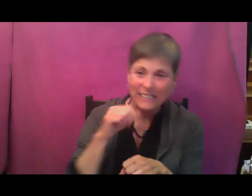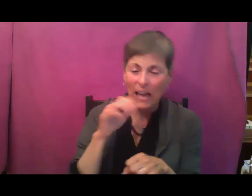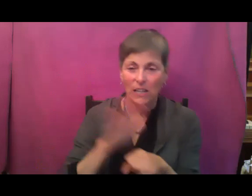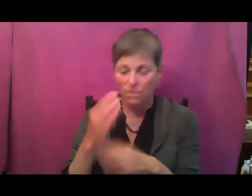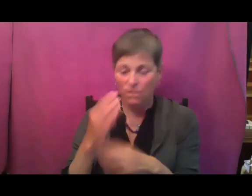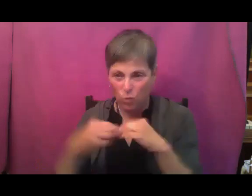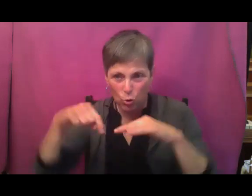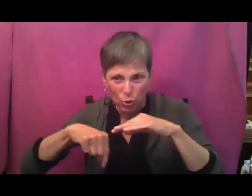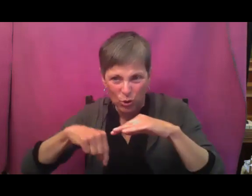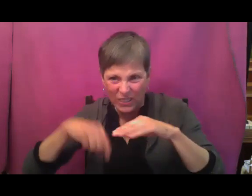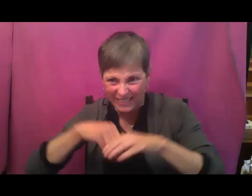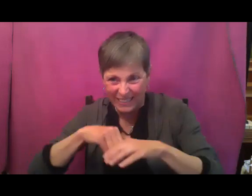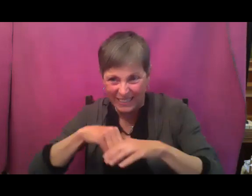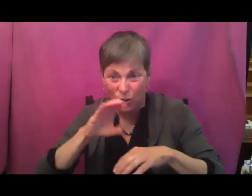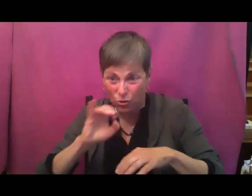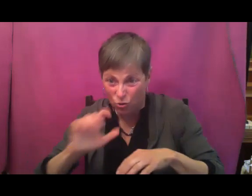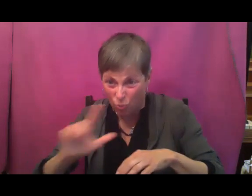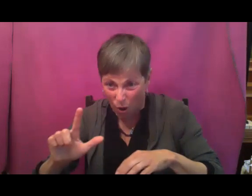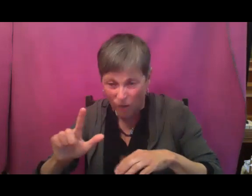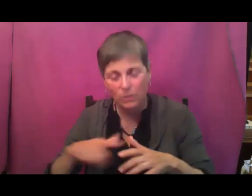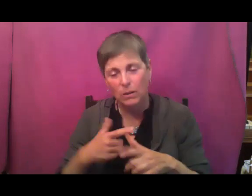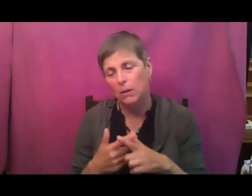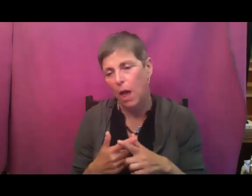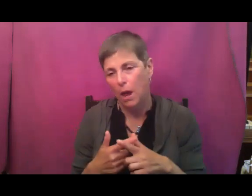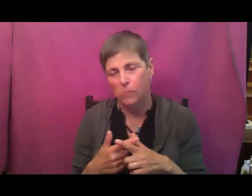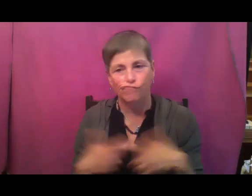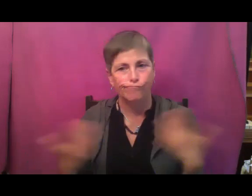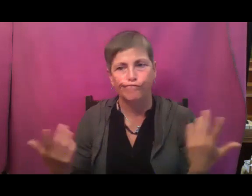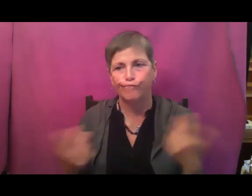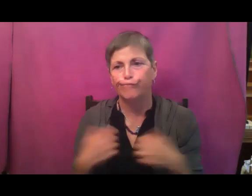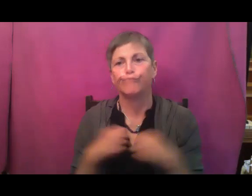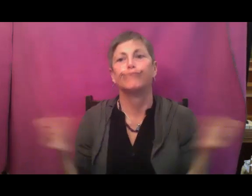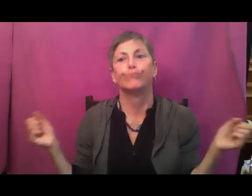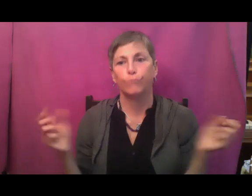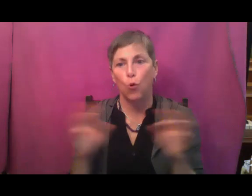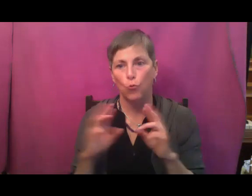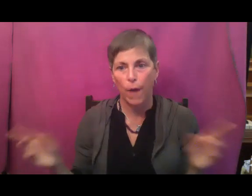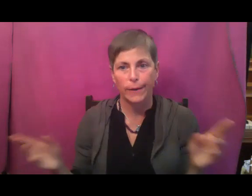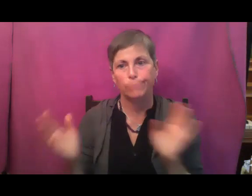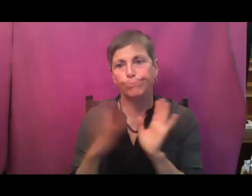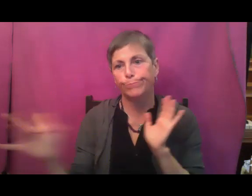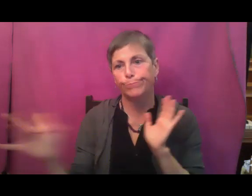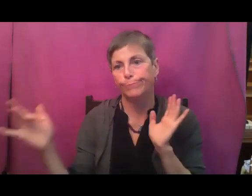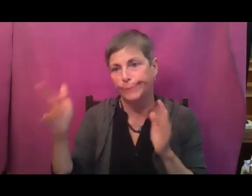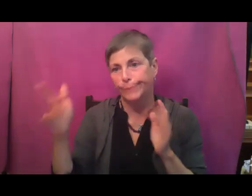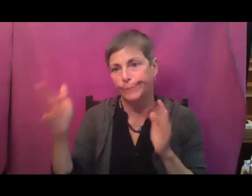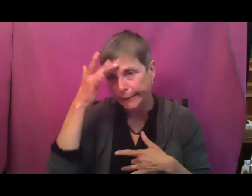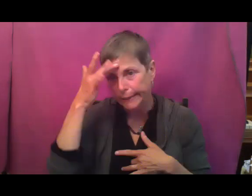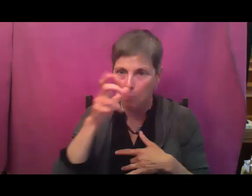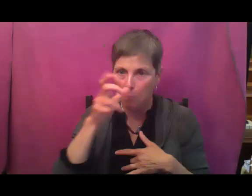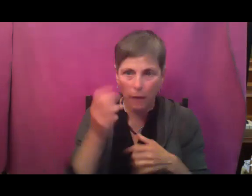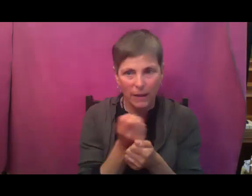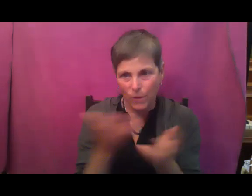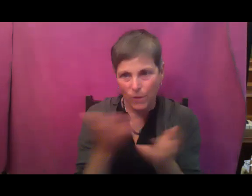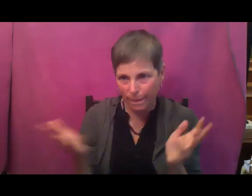and they're going to be that much more susceptible to all kinds of diseases. So yes, thin early and